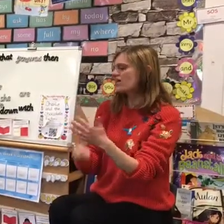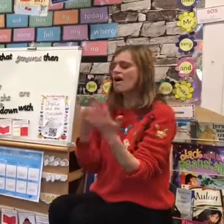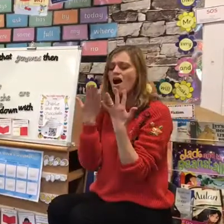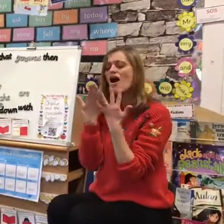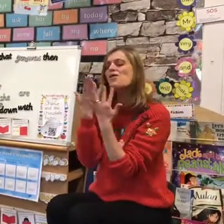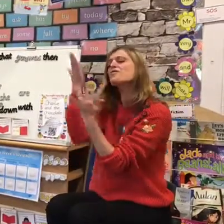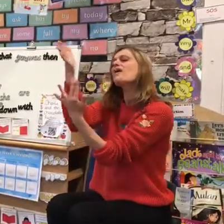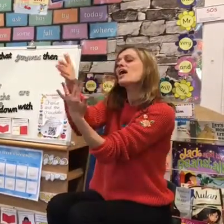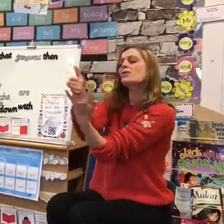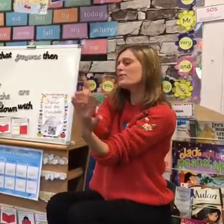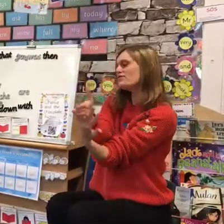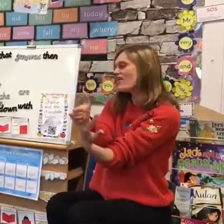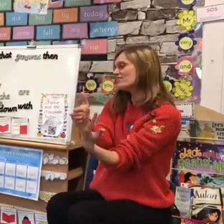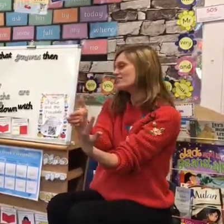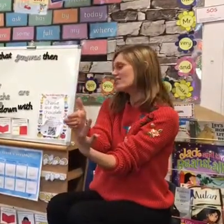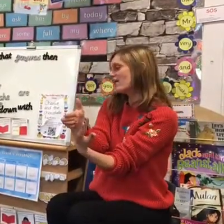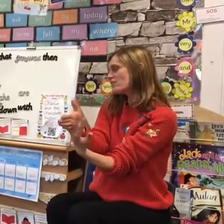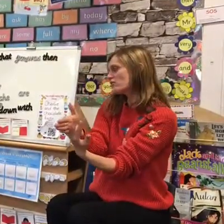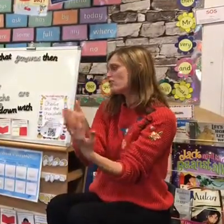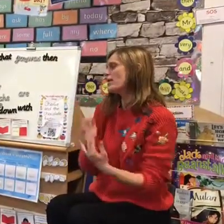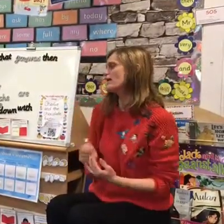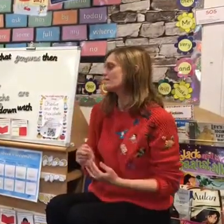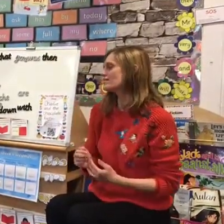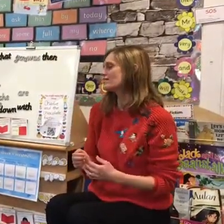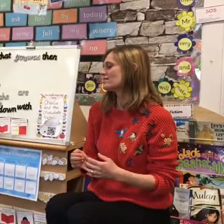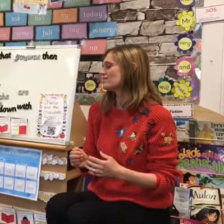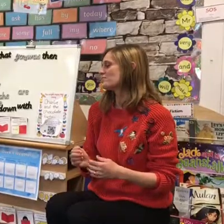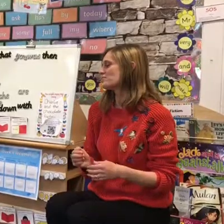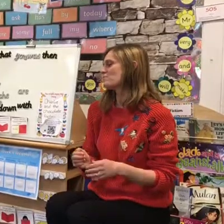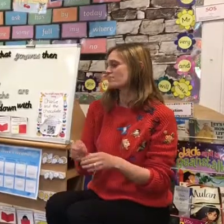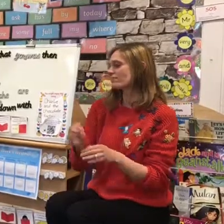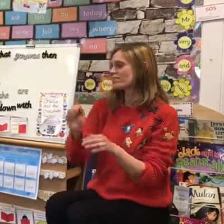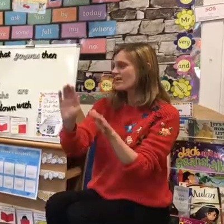under it. Oh no, we've got to go through it.